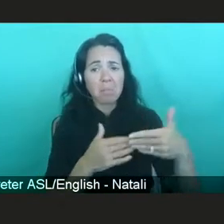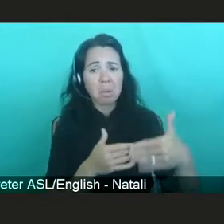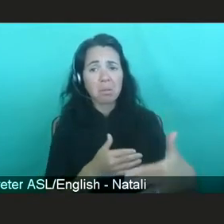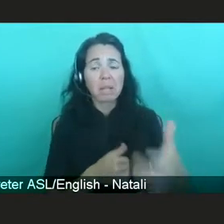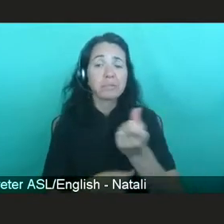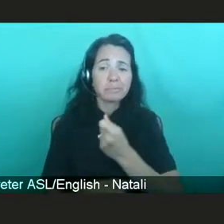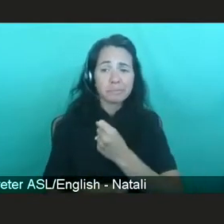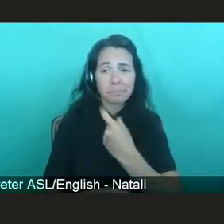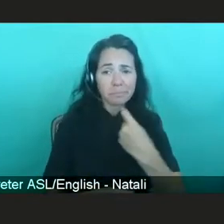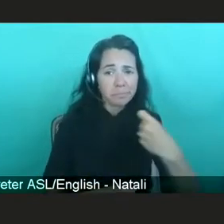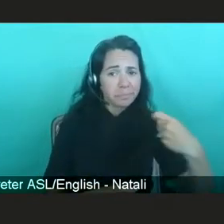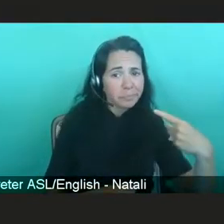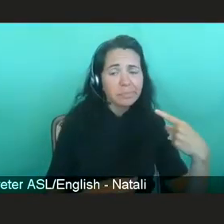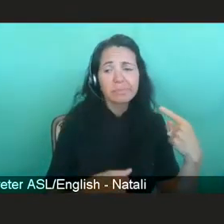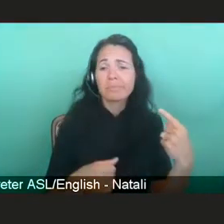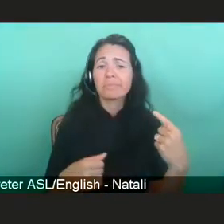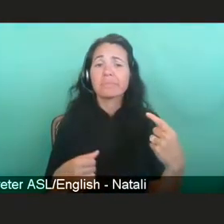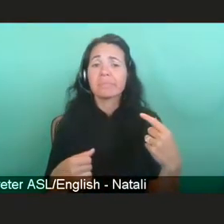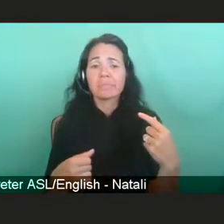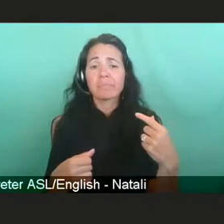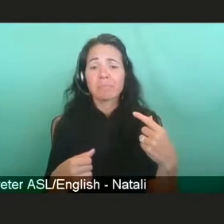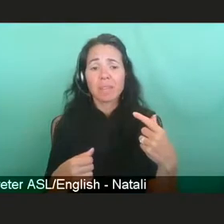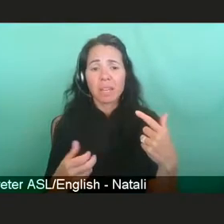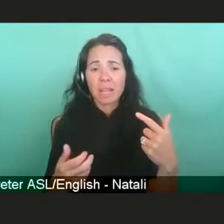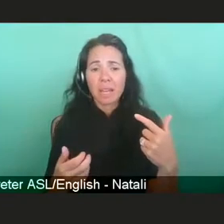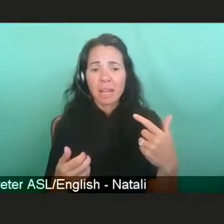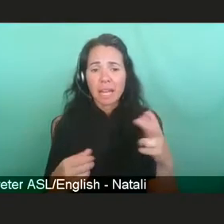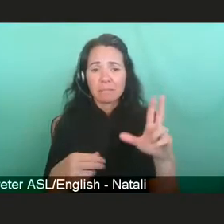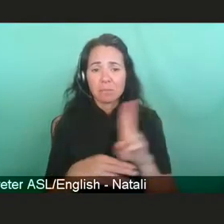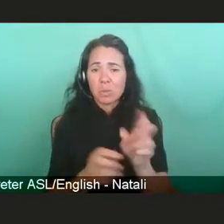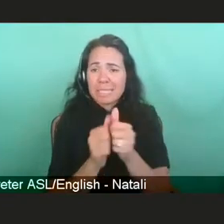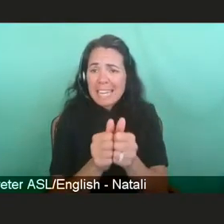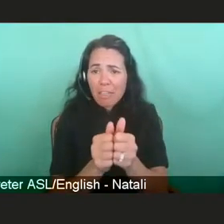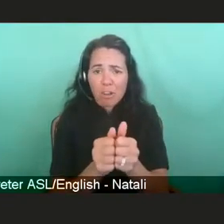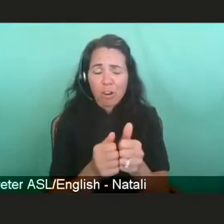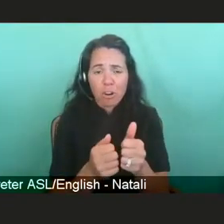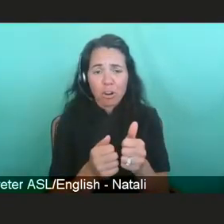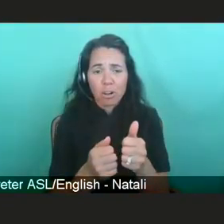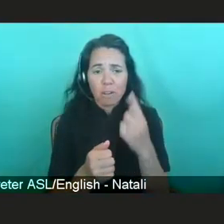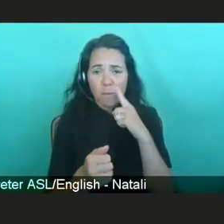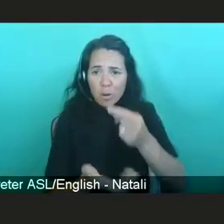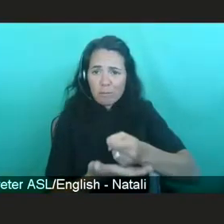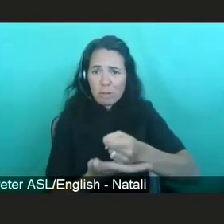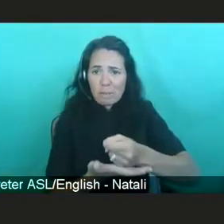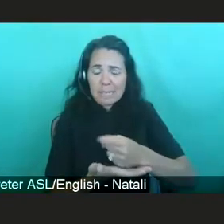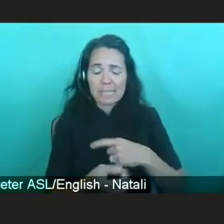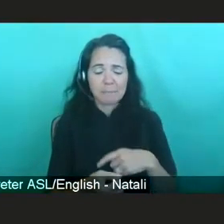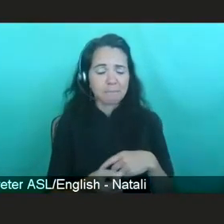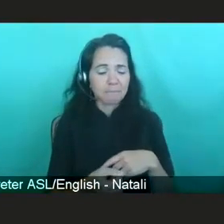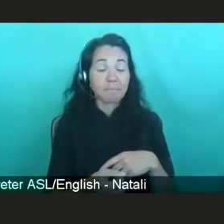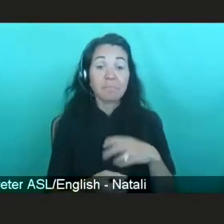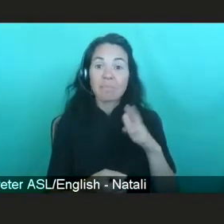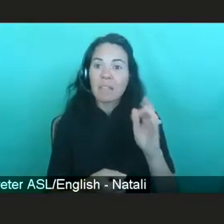together in heart treatment for this. It's made a huge difference in how this